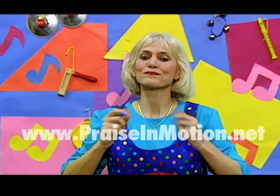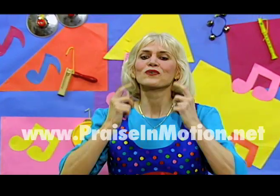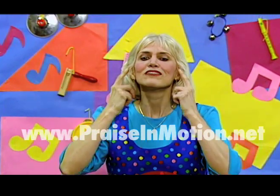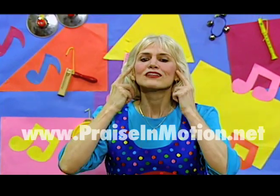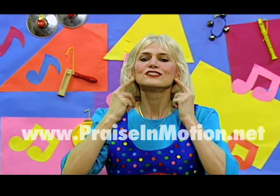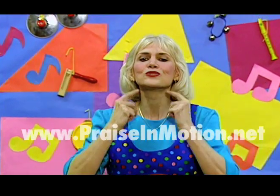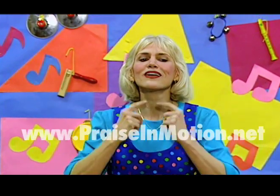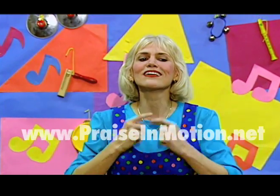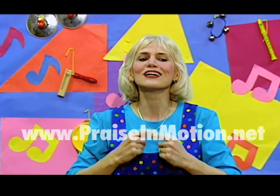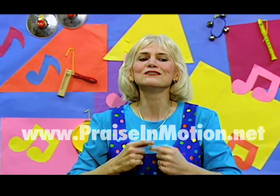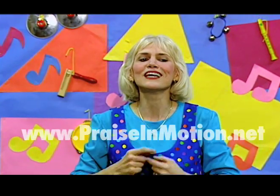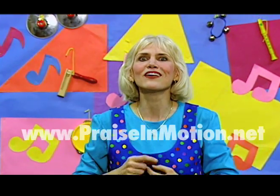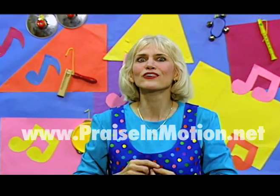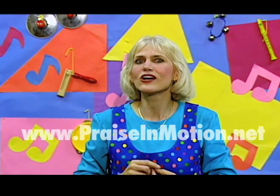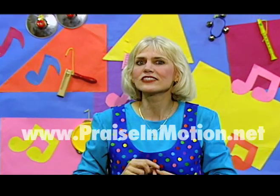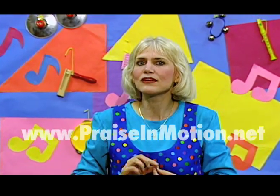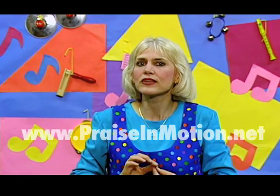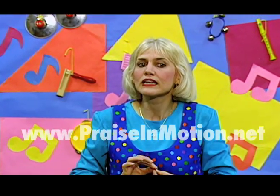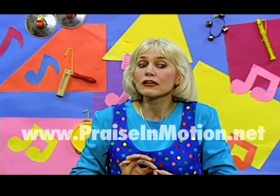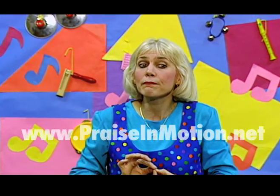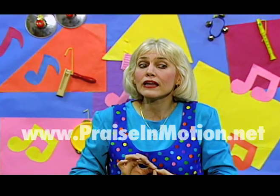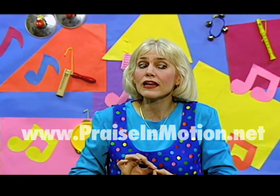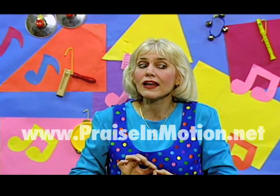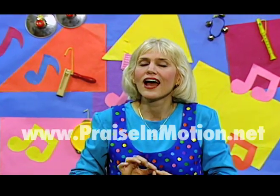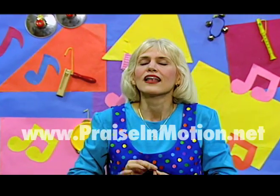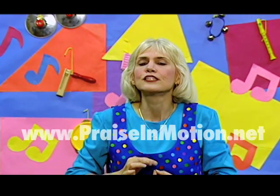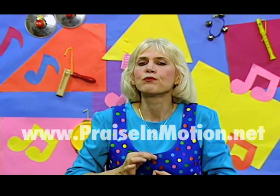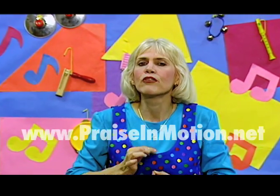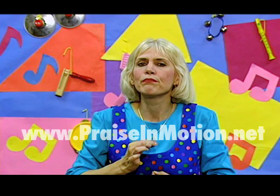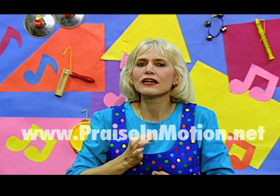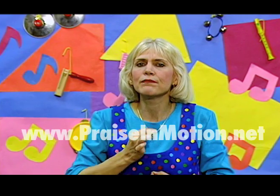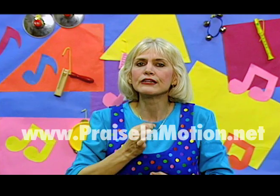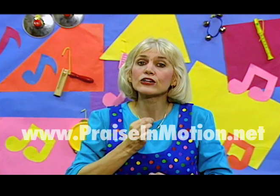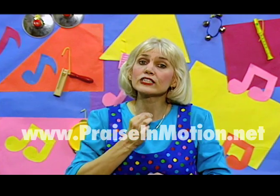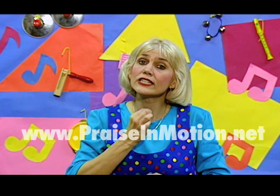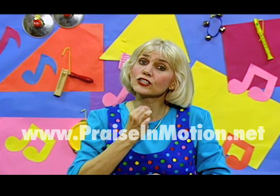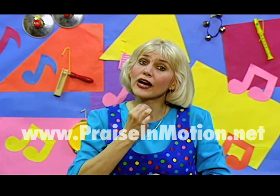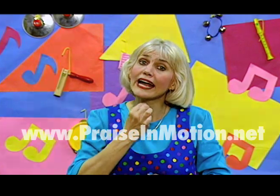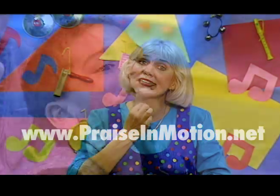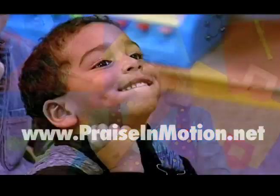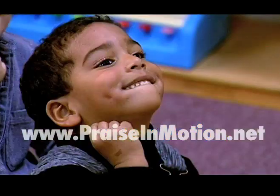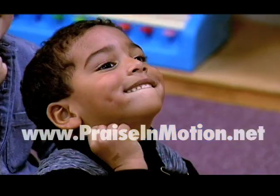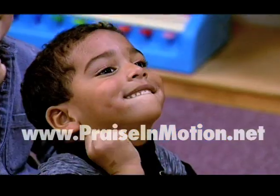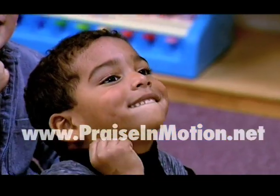We have a little string that comes down under our chin with a little bead. Let's pull the bead up under our chin so our hat doesn't fall off.